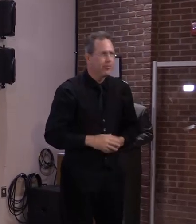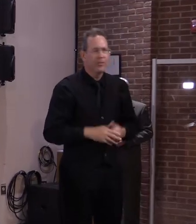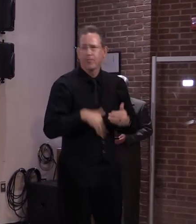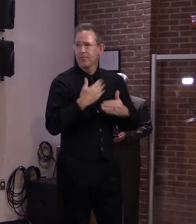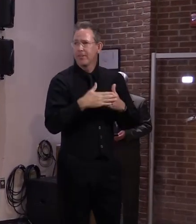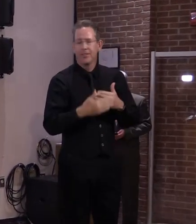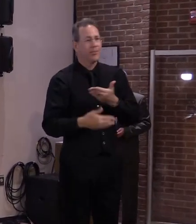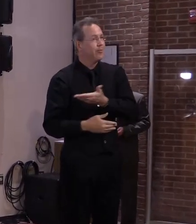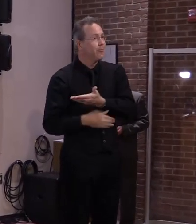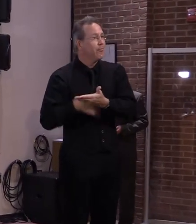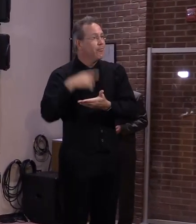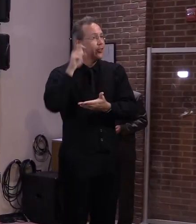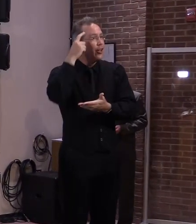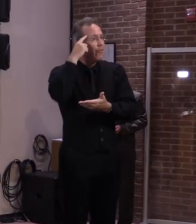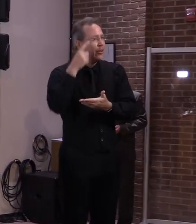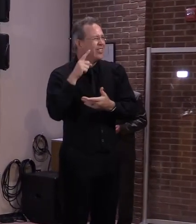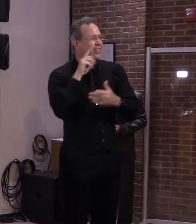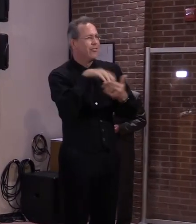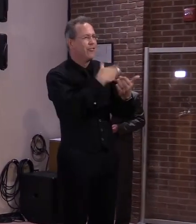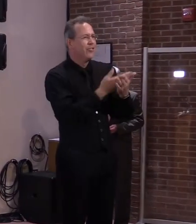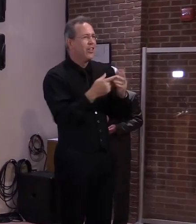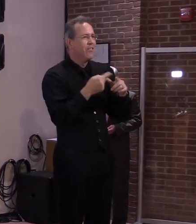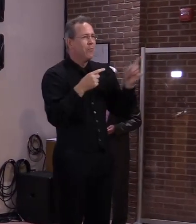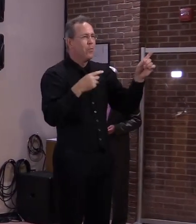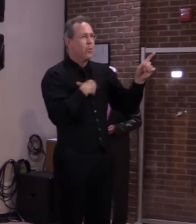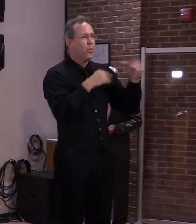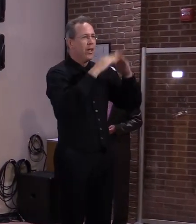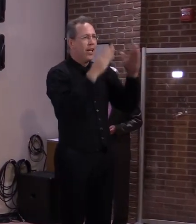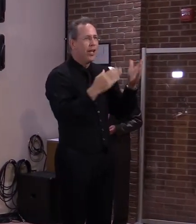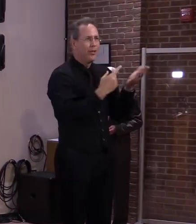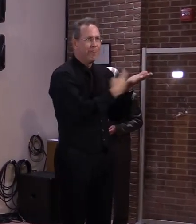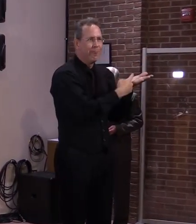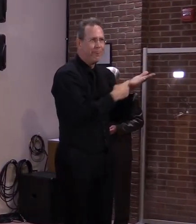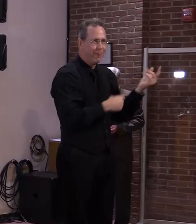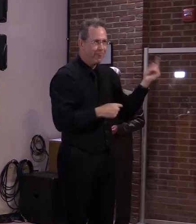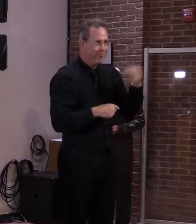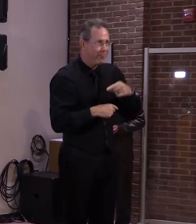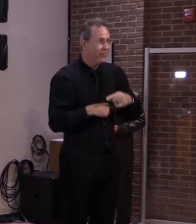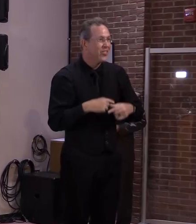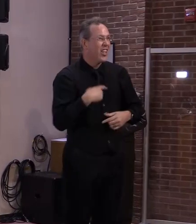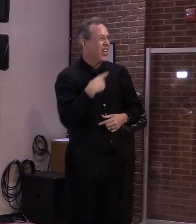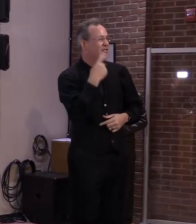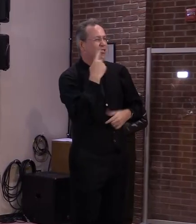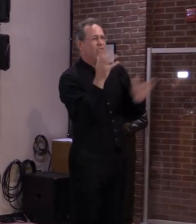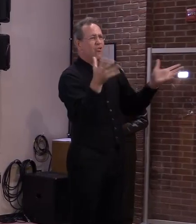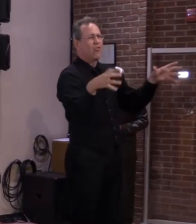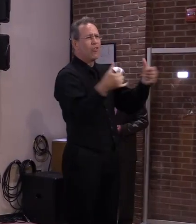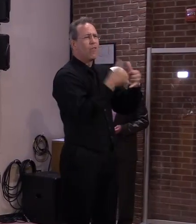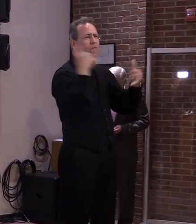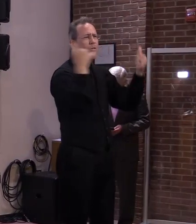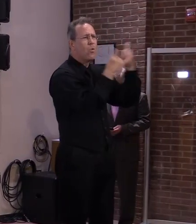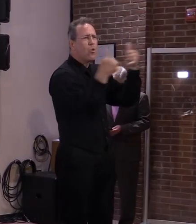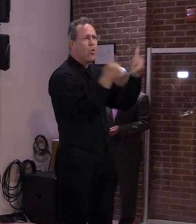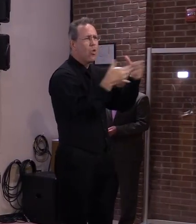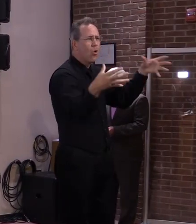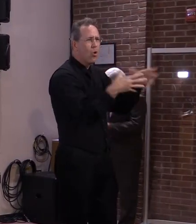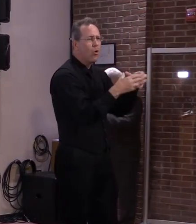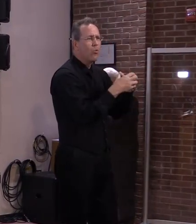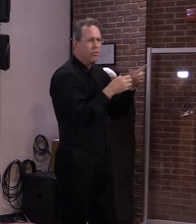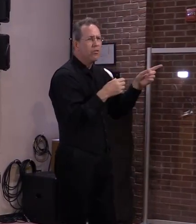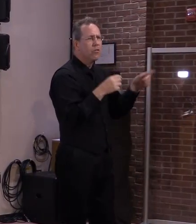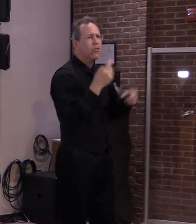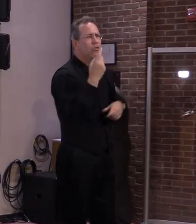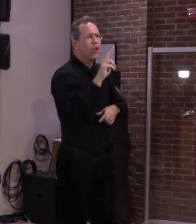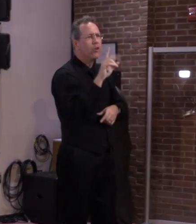Thank you, Dr. Levine. Good morning, everyone. Just got off the phone with fellow governors and White House officials. Dr. Walensky